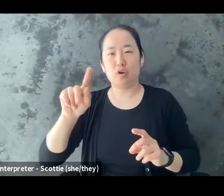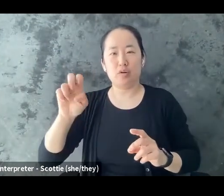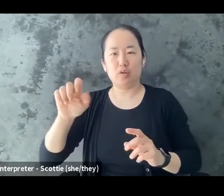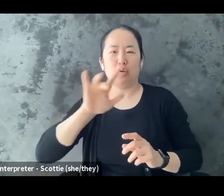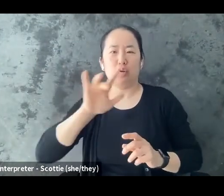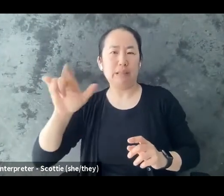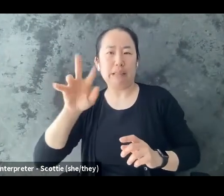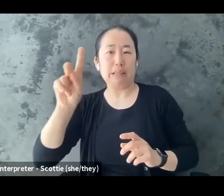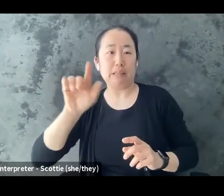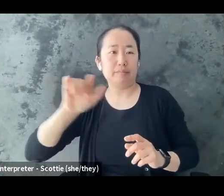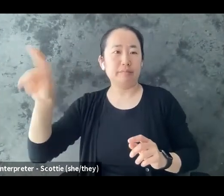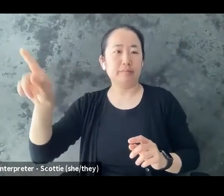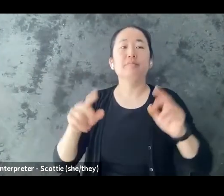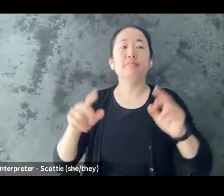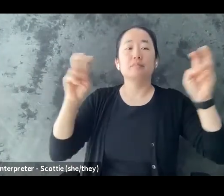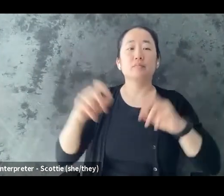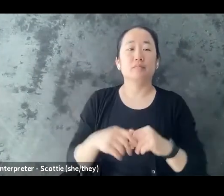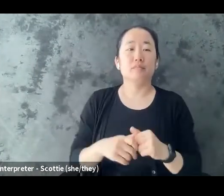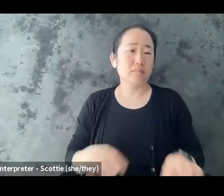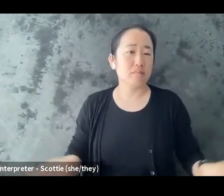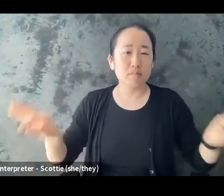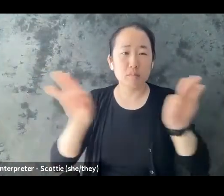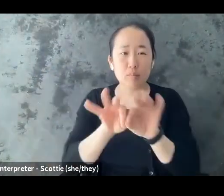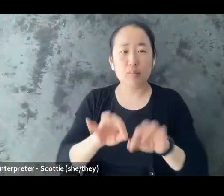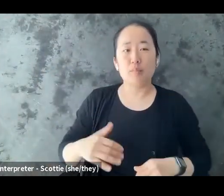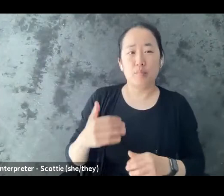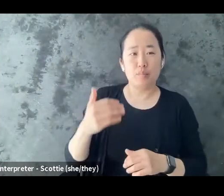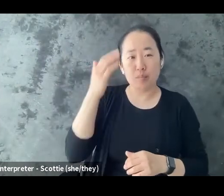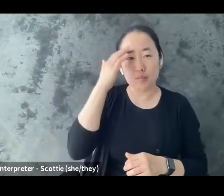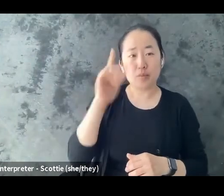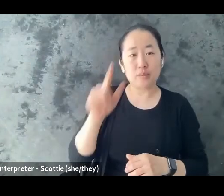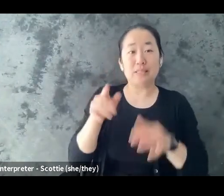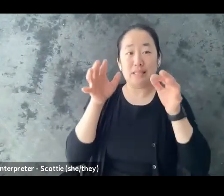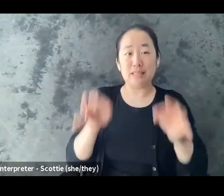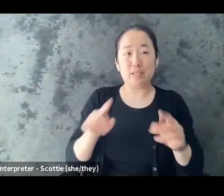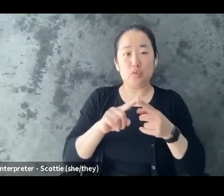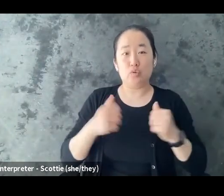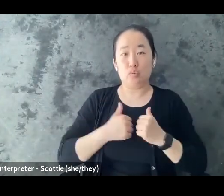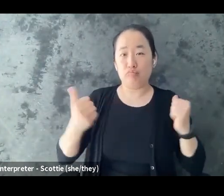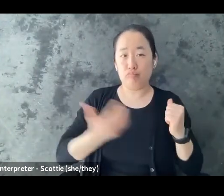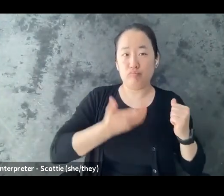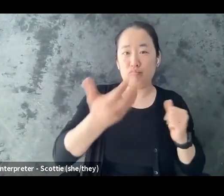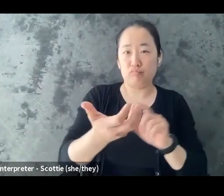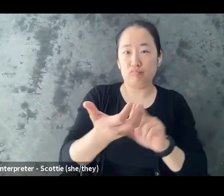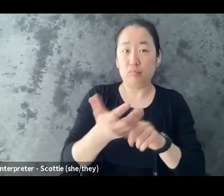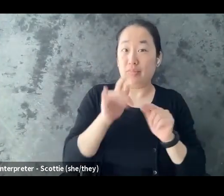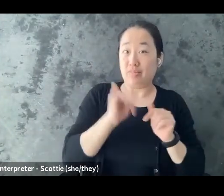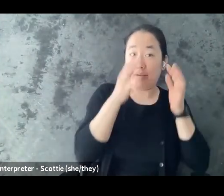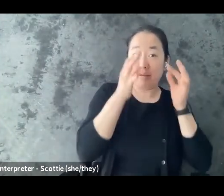decision to disclose is one that makes you feel empowered and safe and so being able to connect again those words that we talked about earlier to your